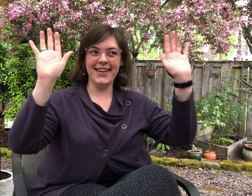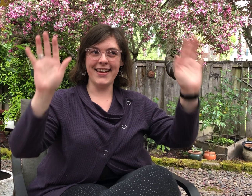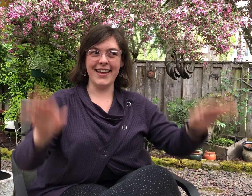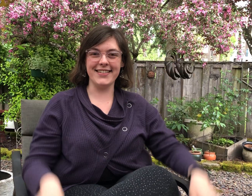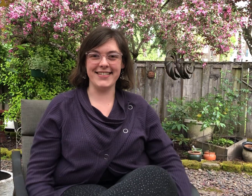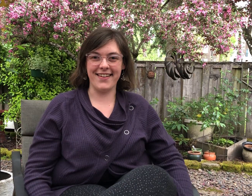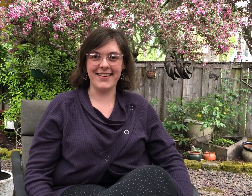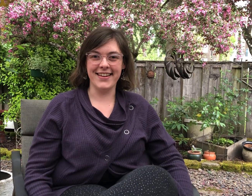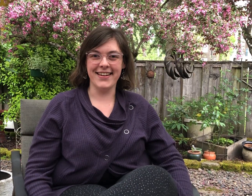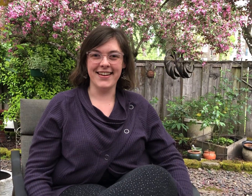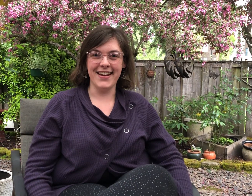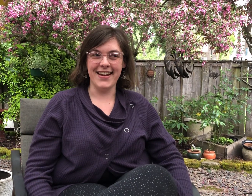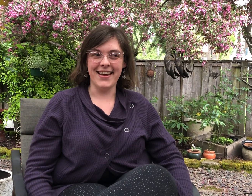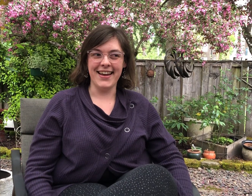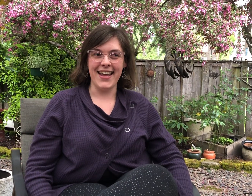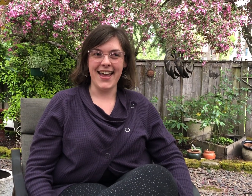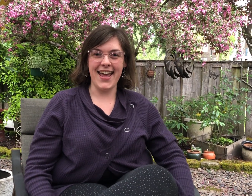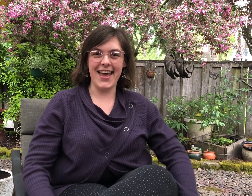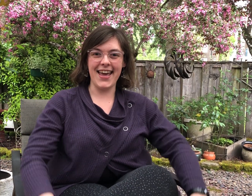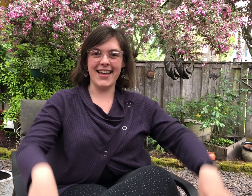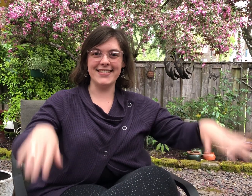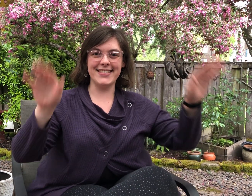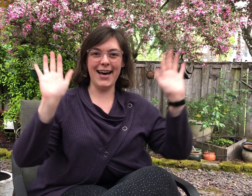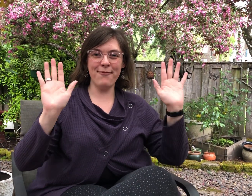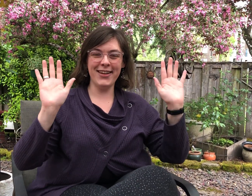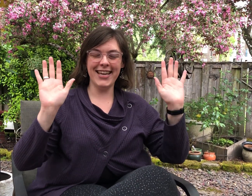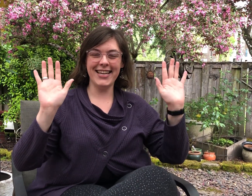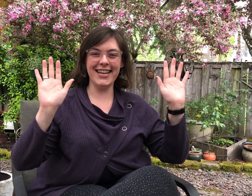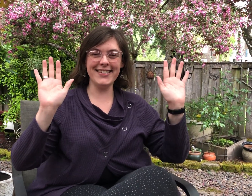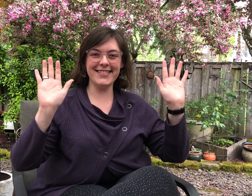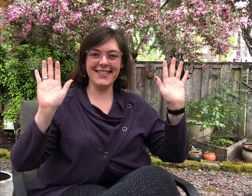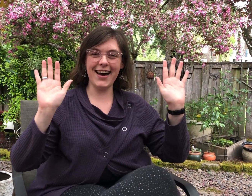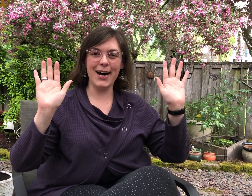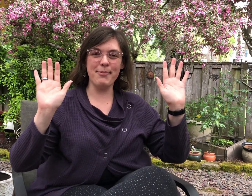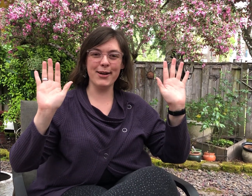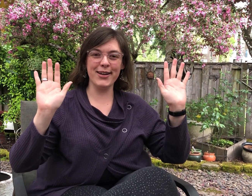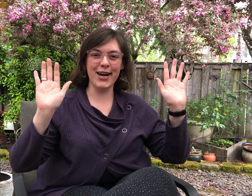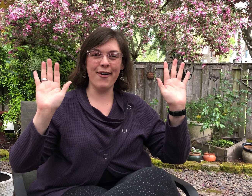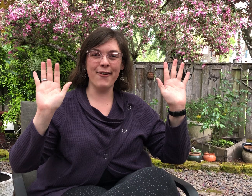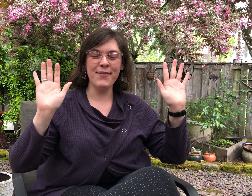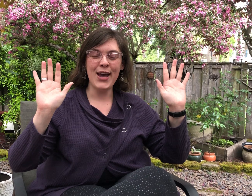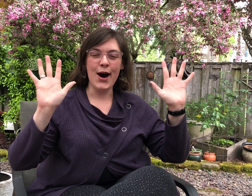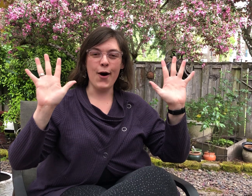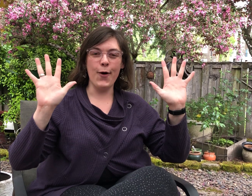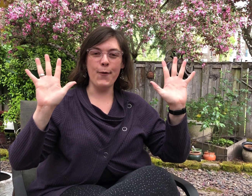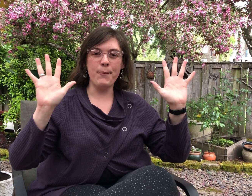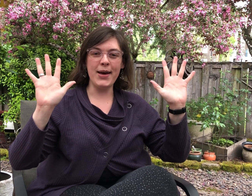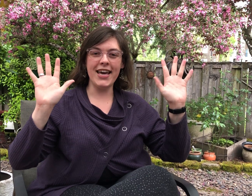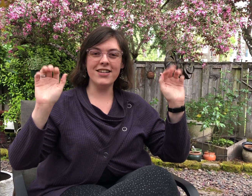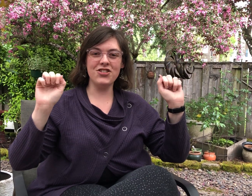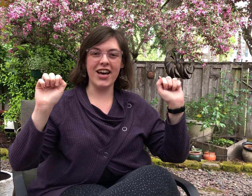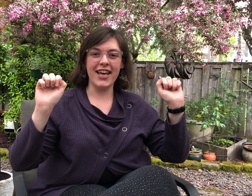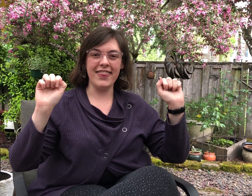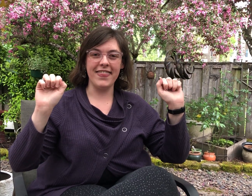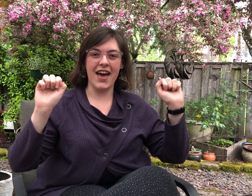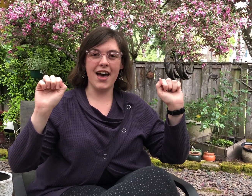Hands down! Hands up! Nice job! Here we go! Open, shut them.